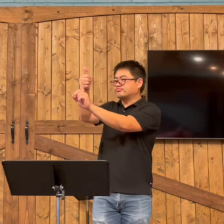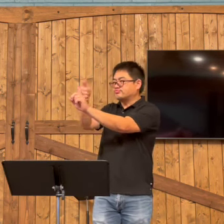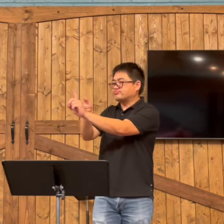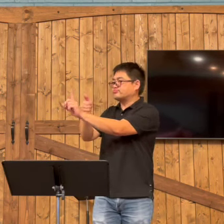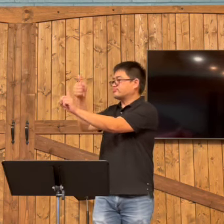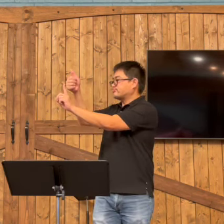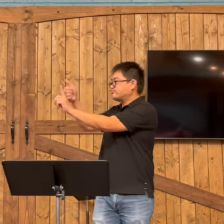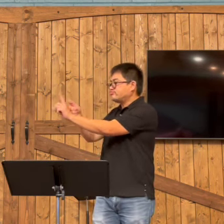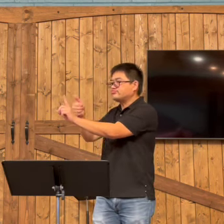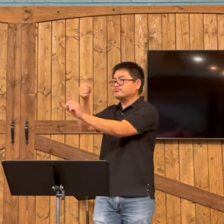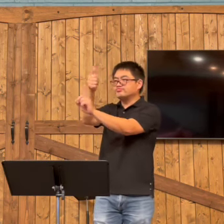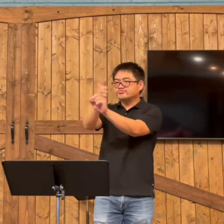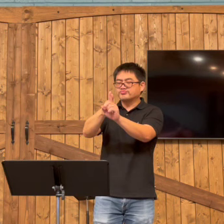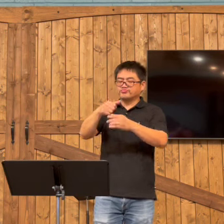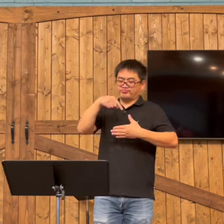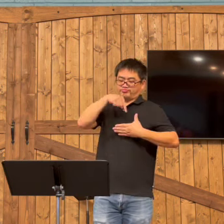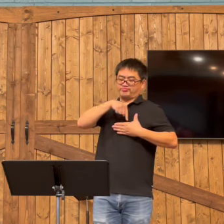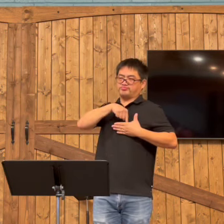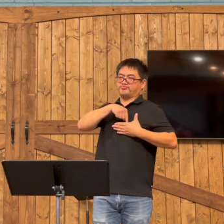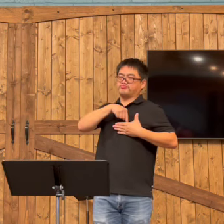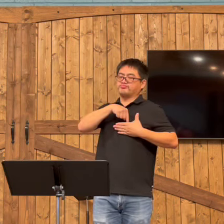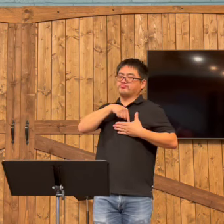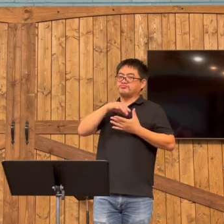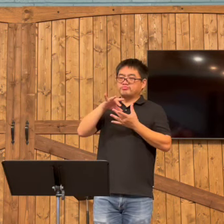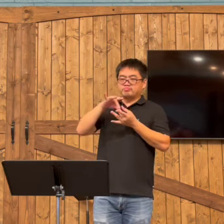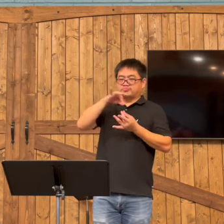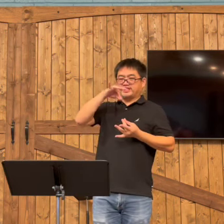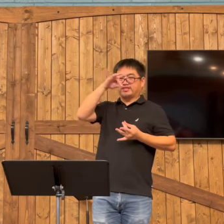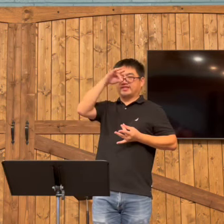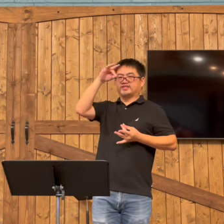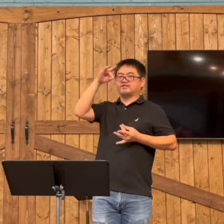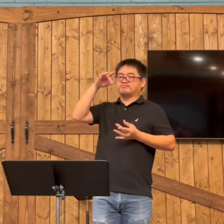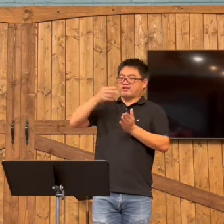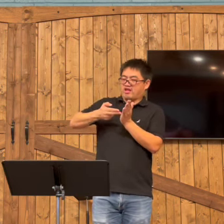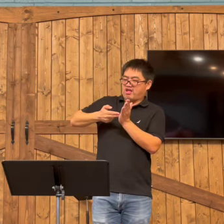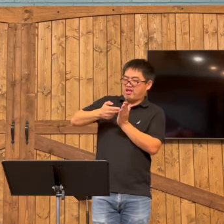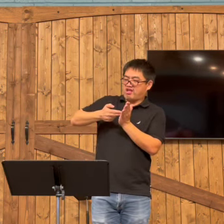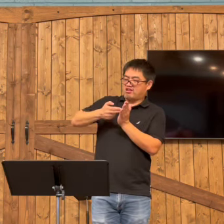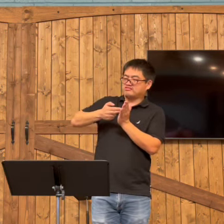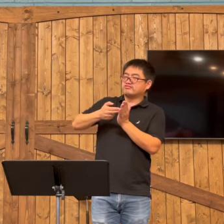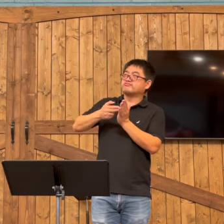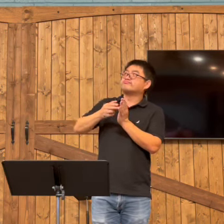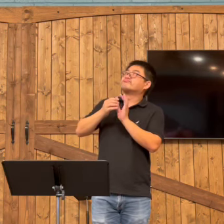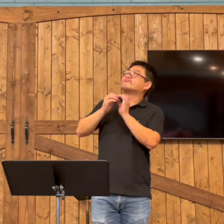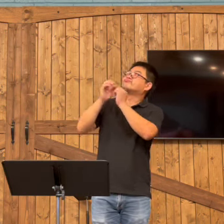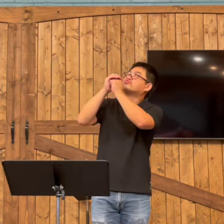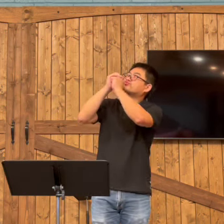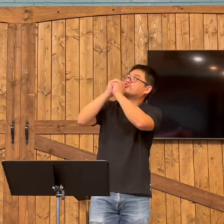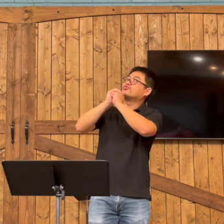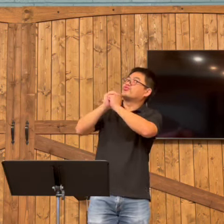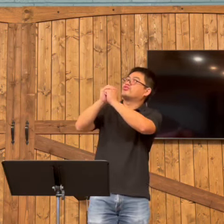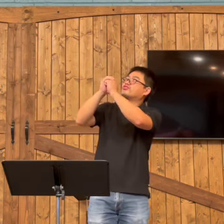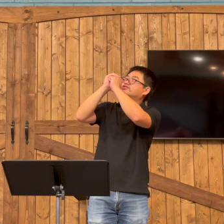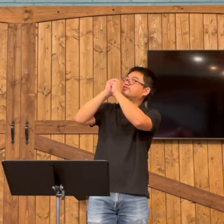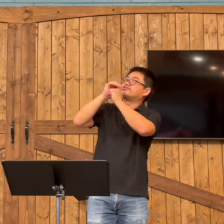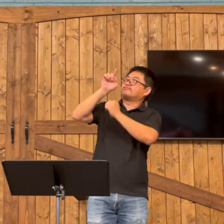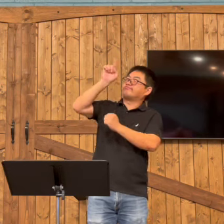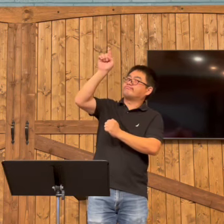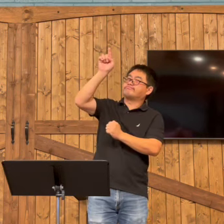He told her that each person will have the Holy Spirit. The Spirit of truth. To be